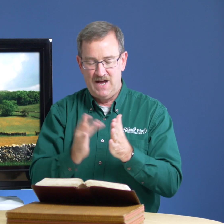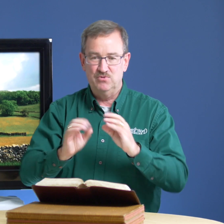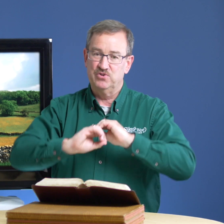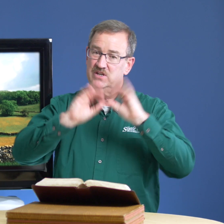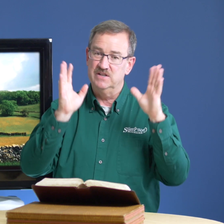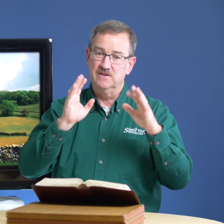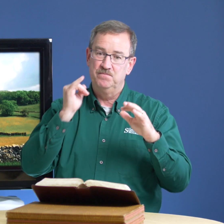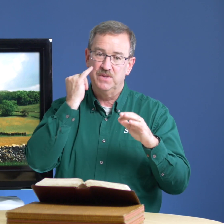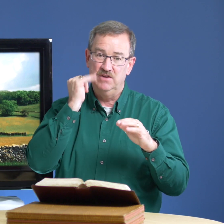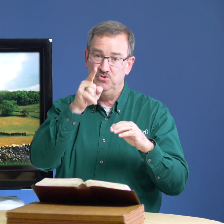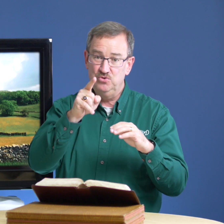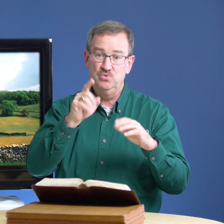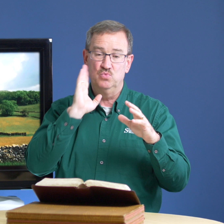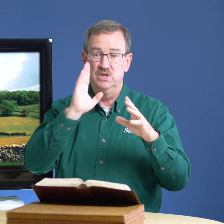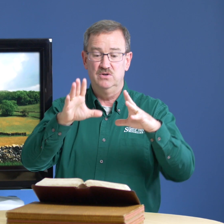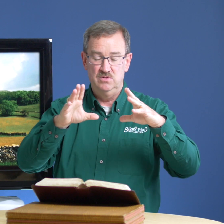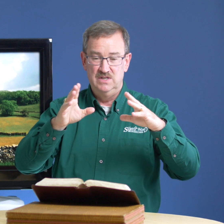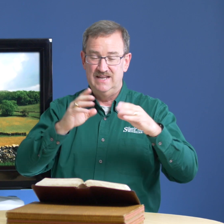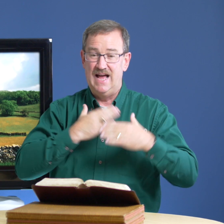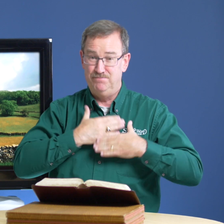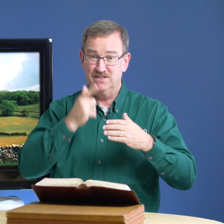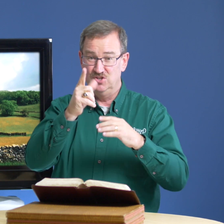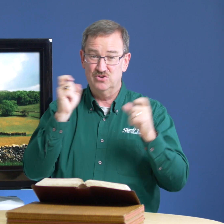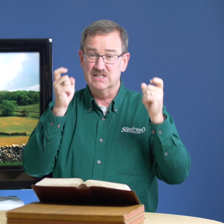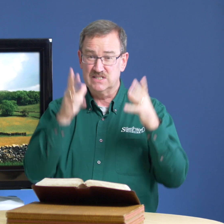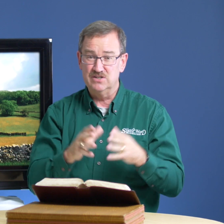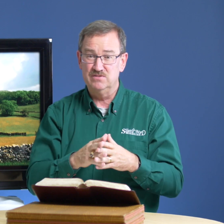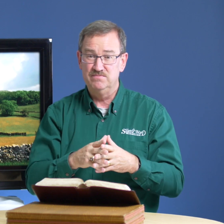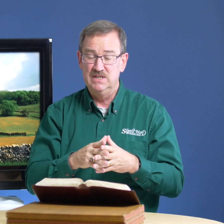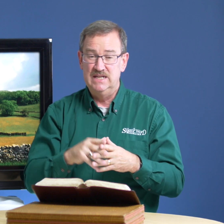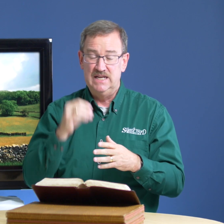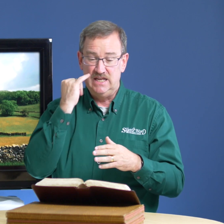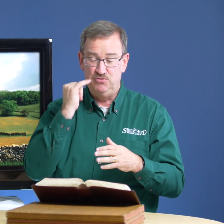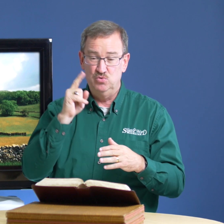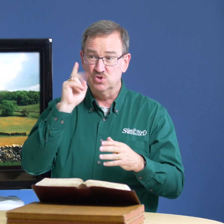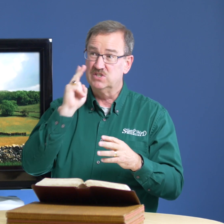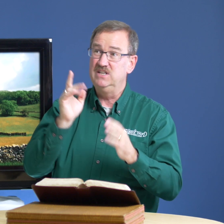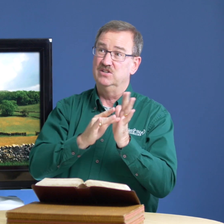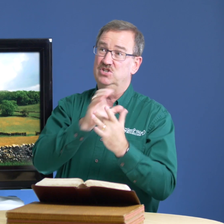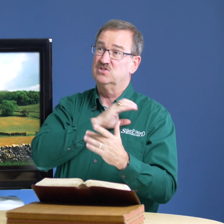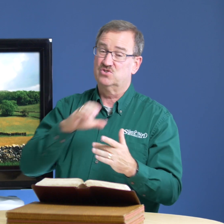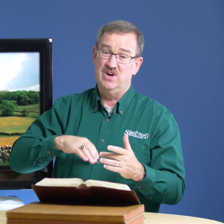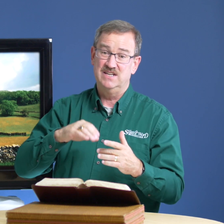bible is very clear if you will admit that you're a sinner if you will see that jesus christ